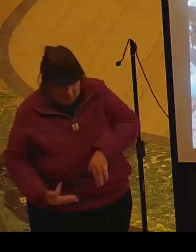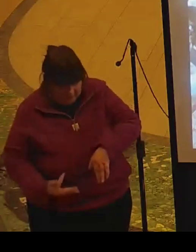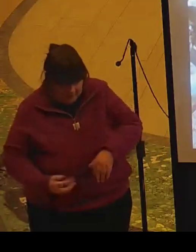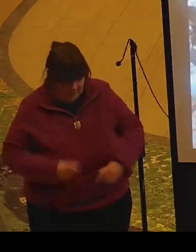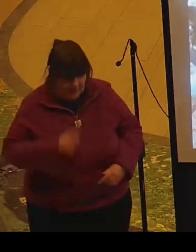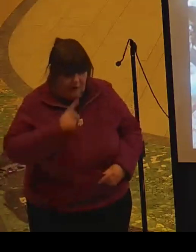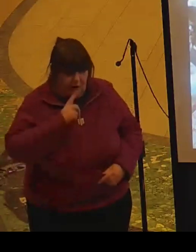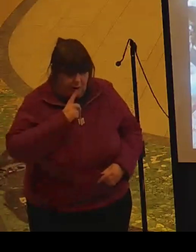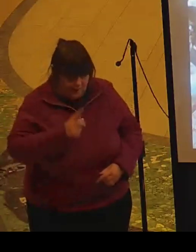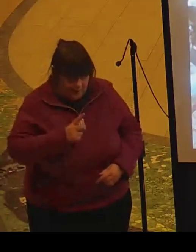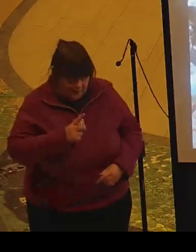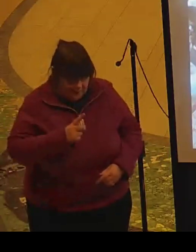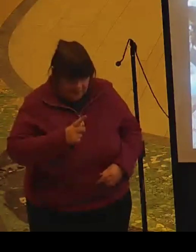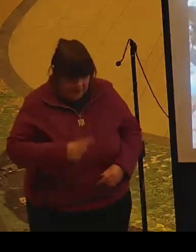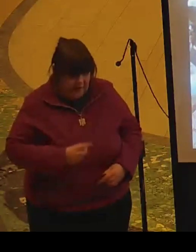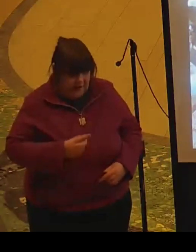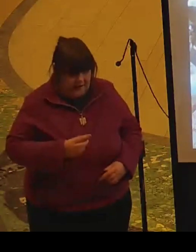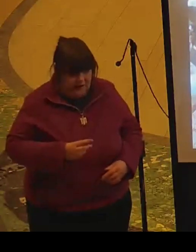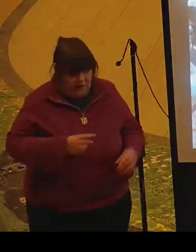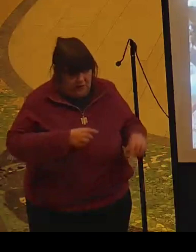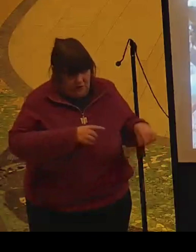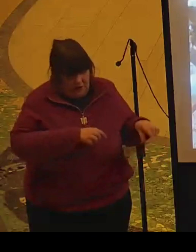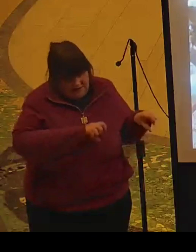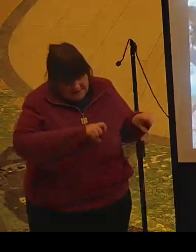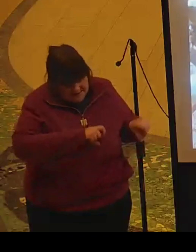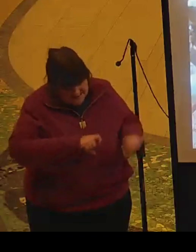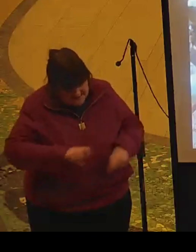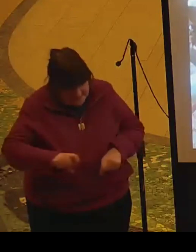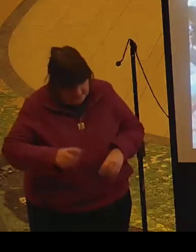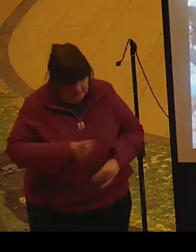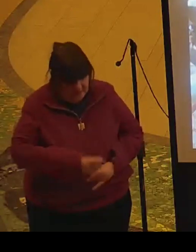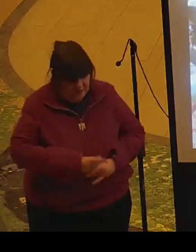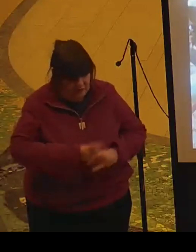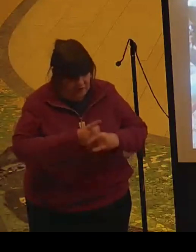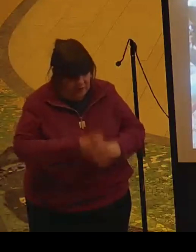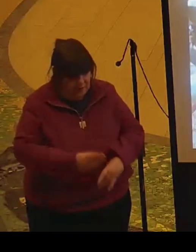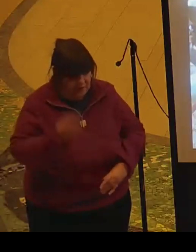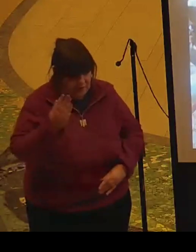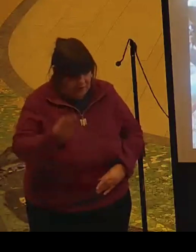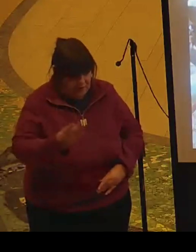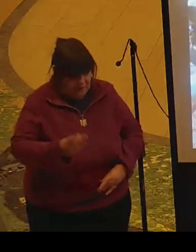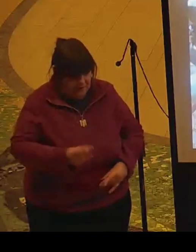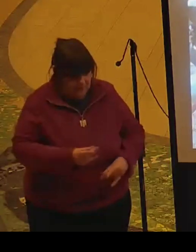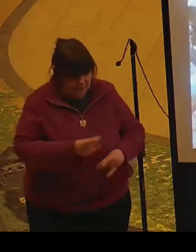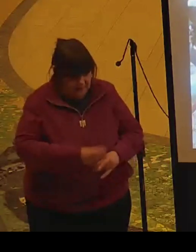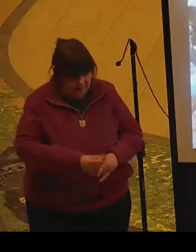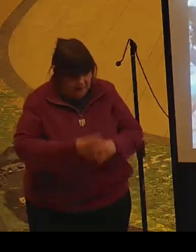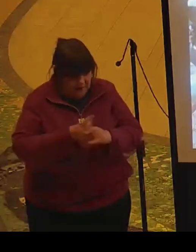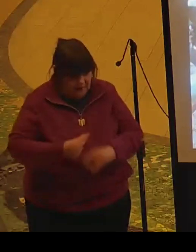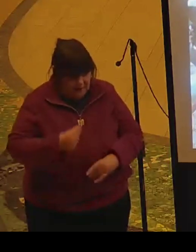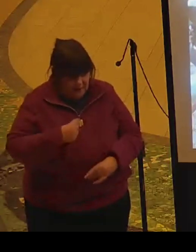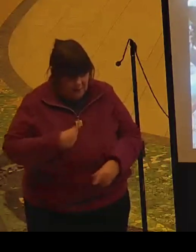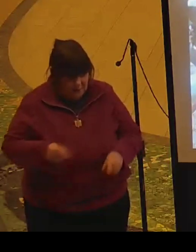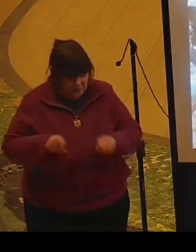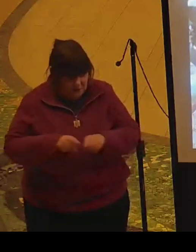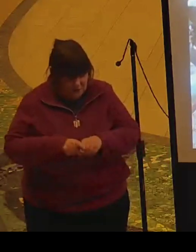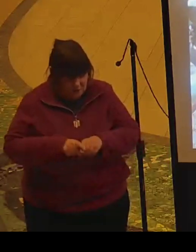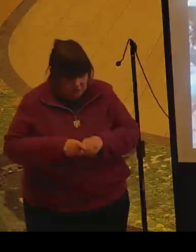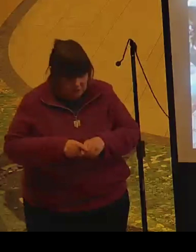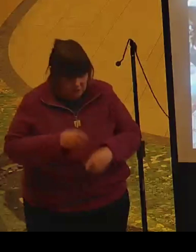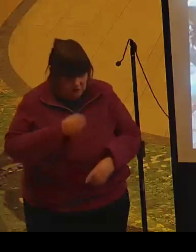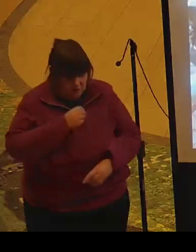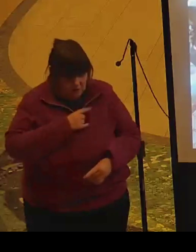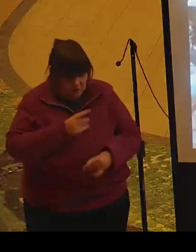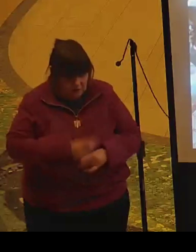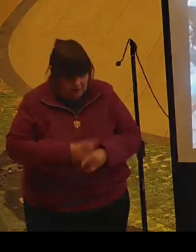falling, but he could still support you. Help us